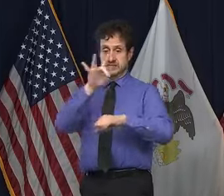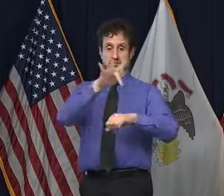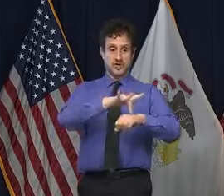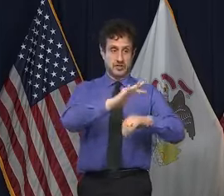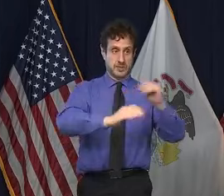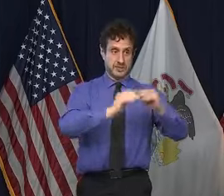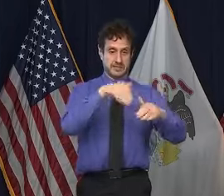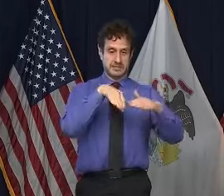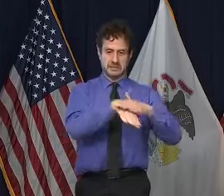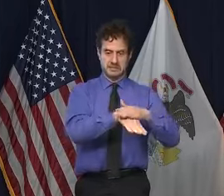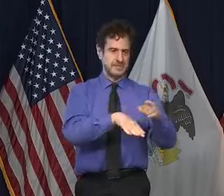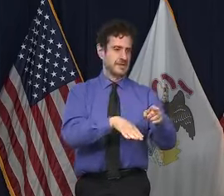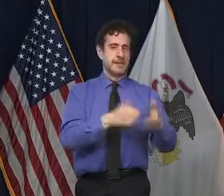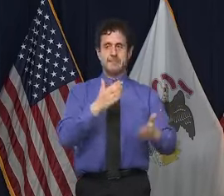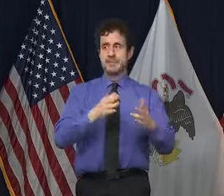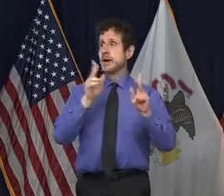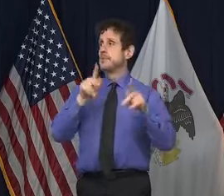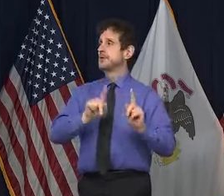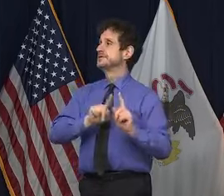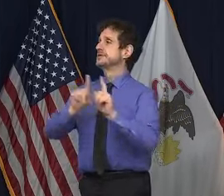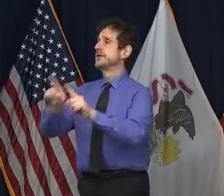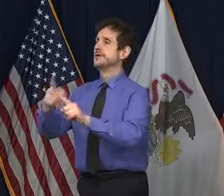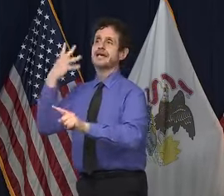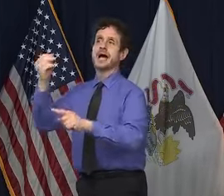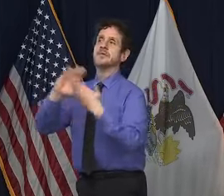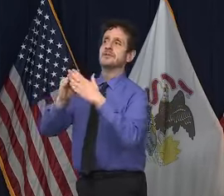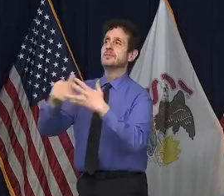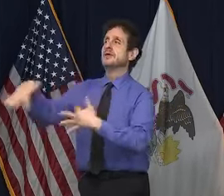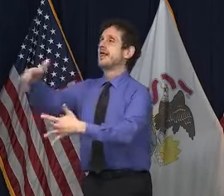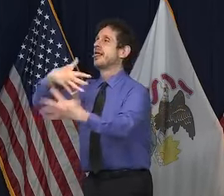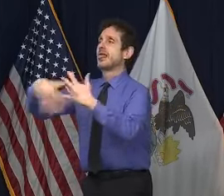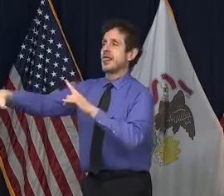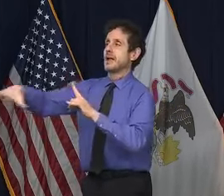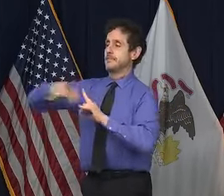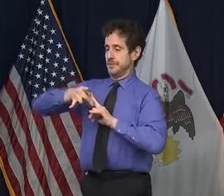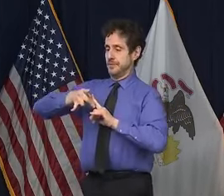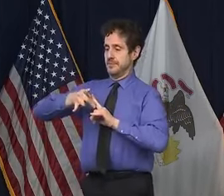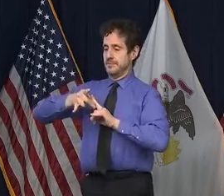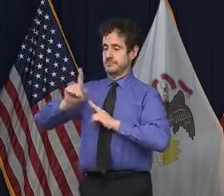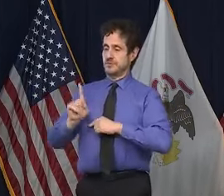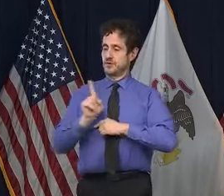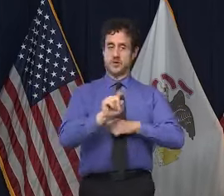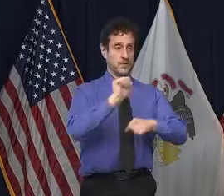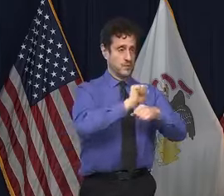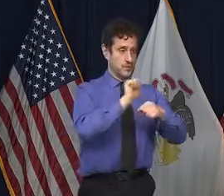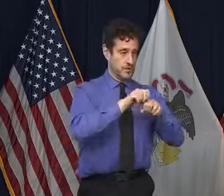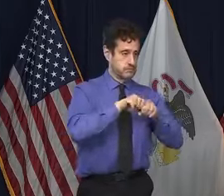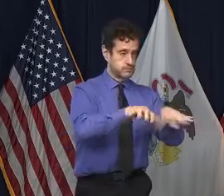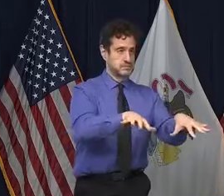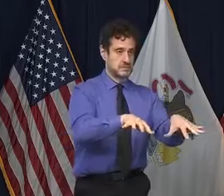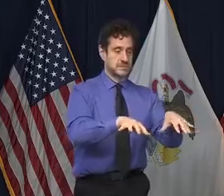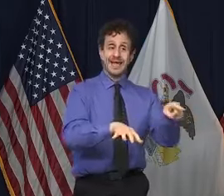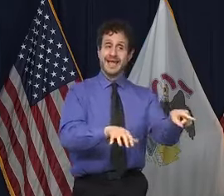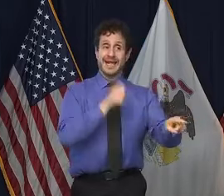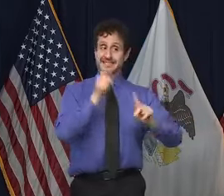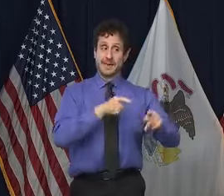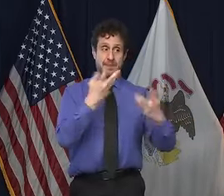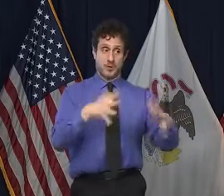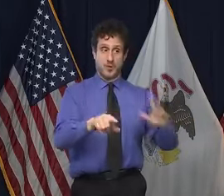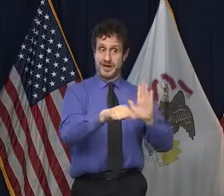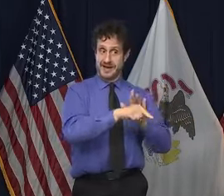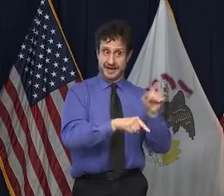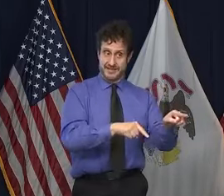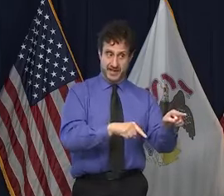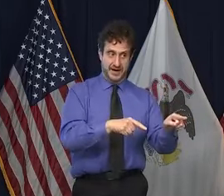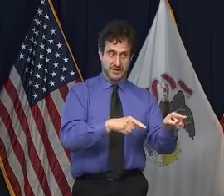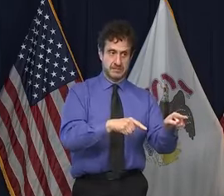in through somebody who's coming in the door, right? It's not the people who are there already who are negative. It's somebody coming in the door and